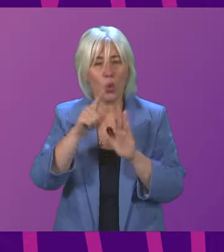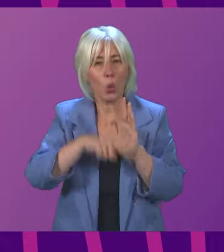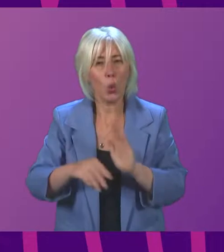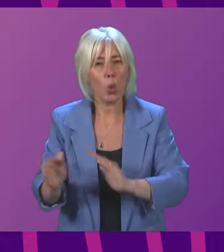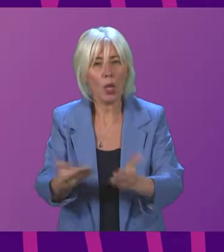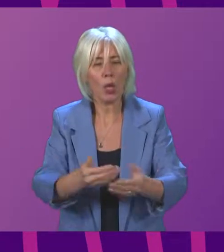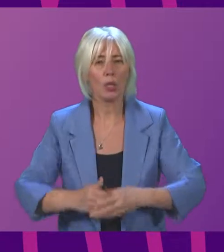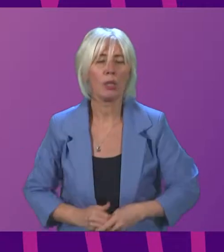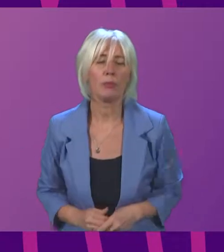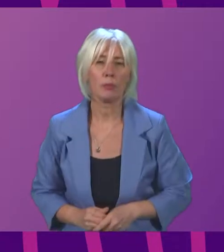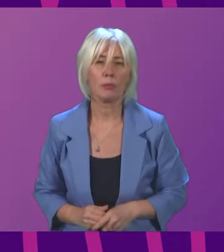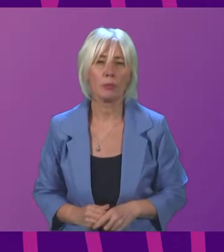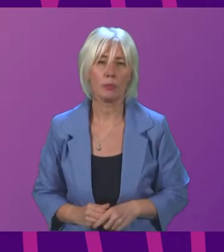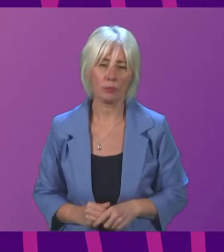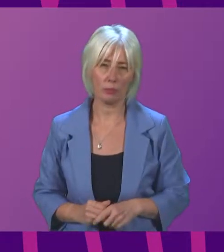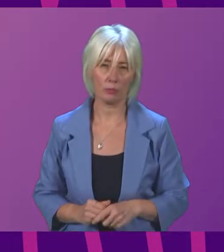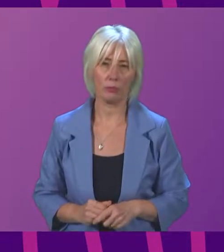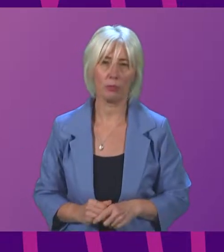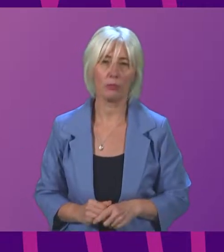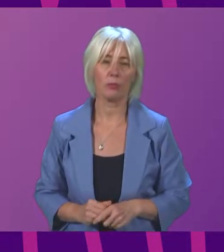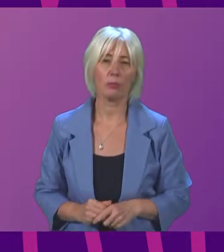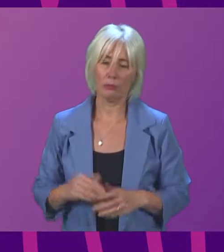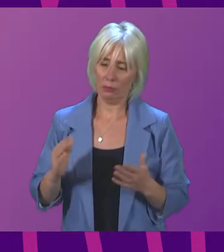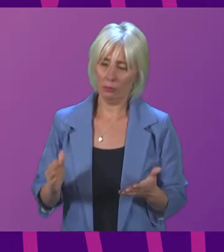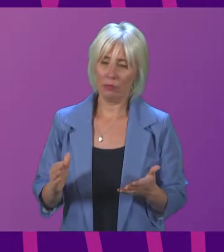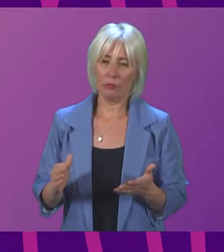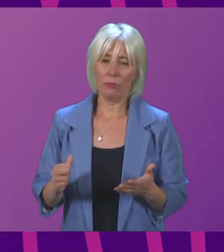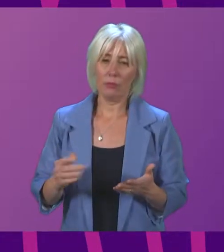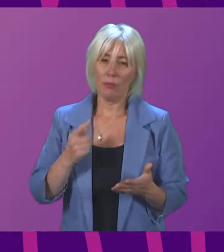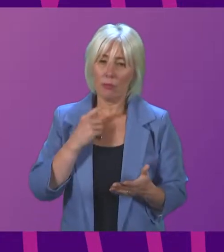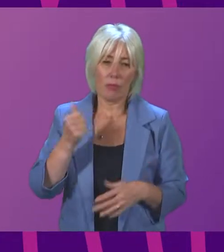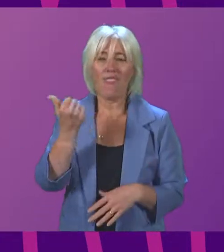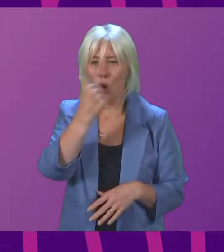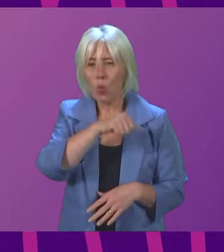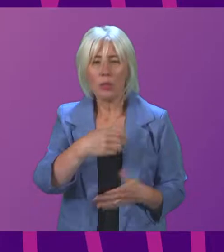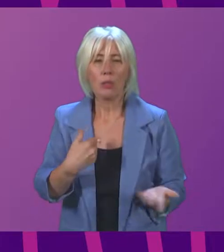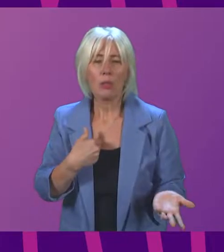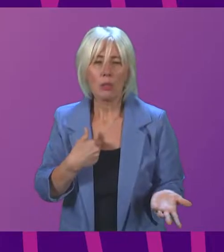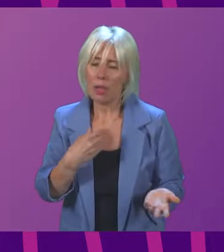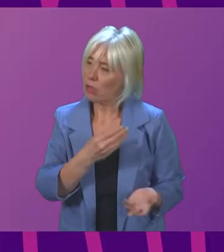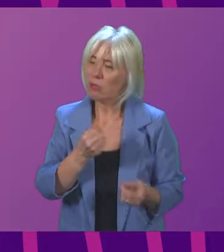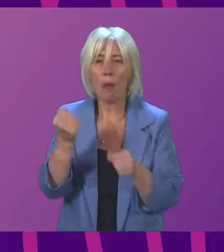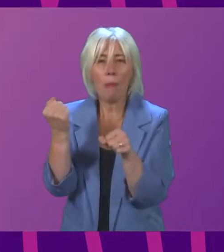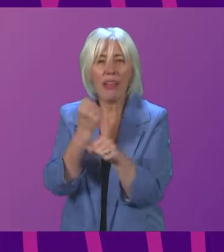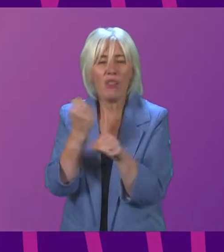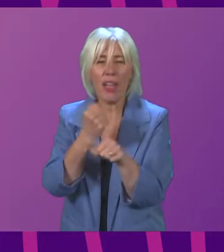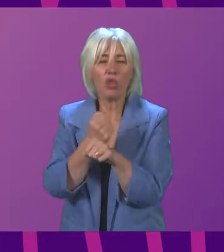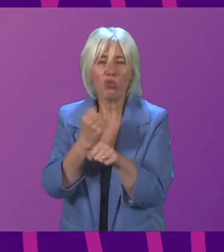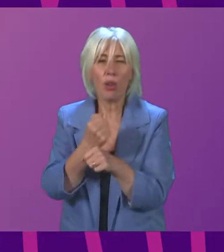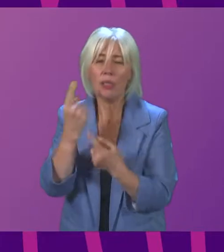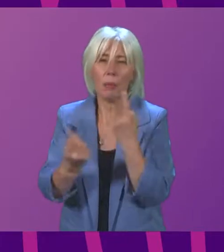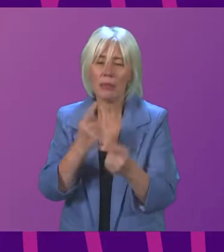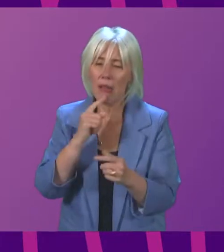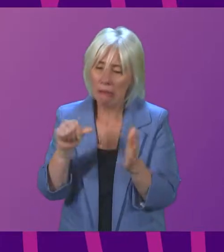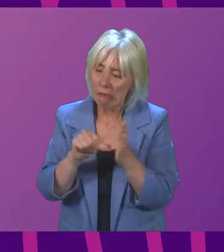Secretary. Well, can I say, first of all, that, of course, I'm aware that some manufacturers are facing supply